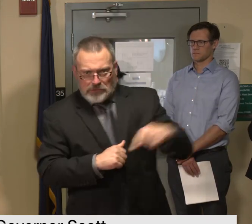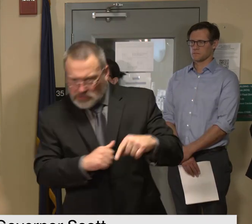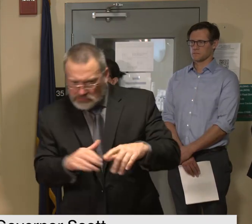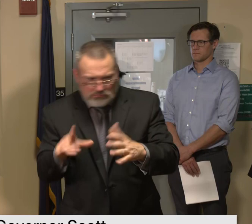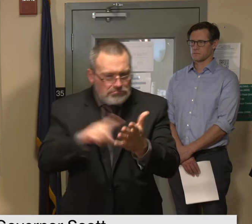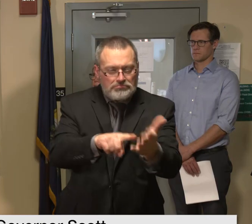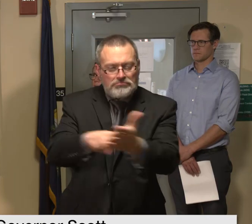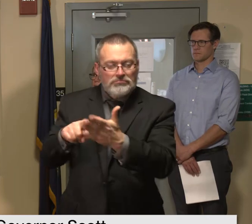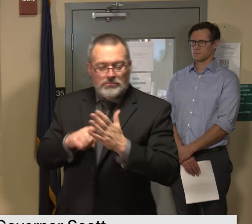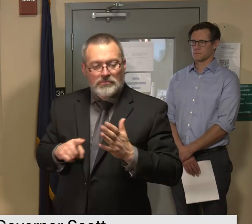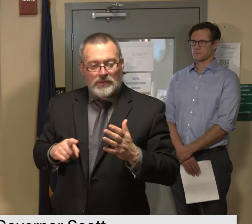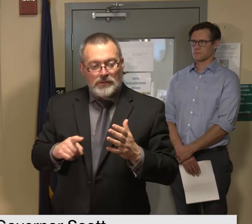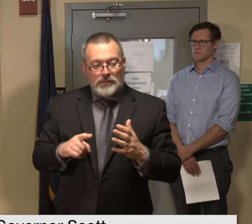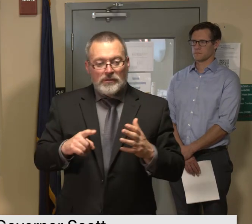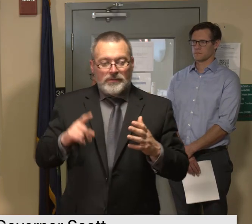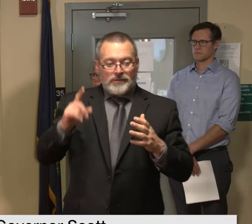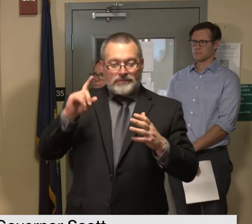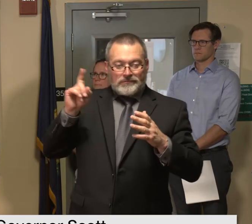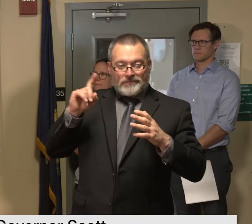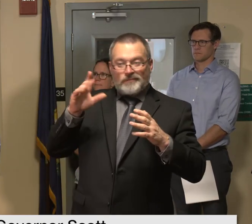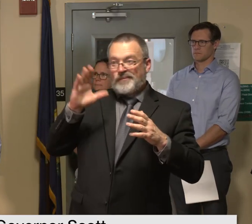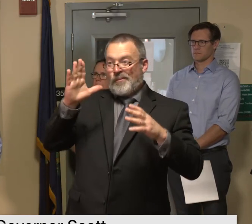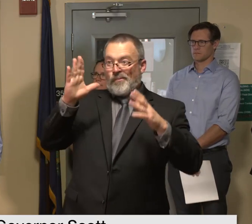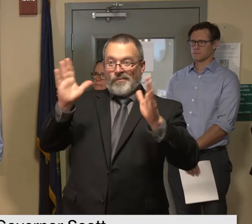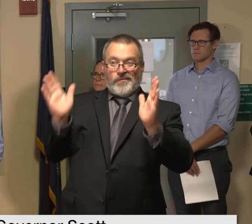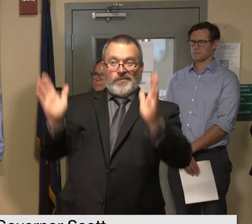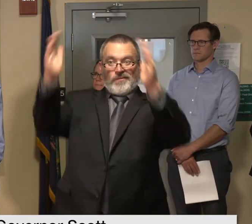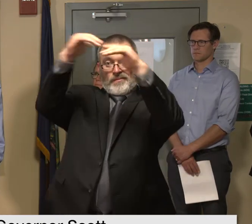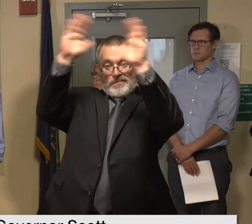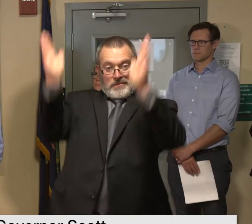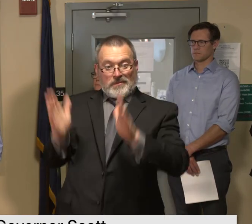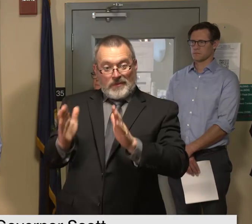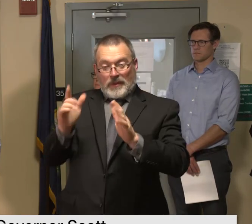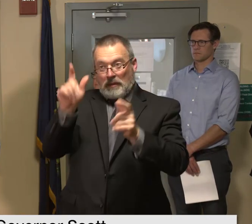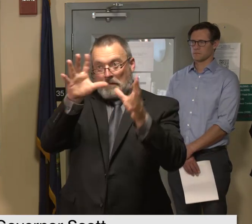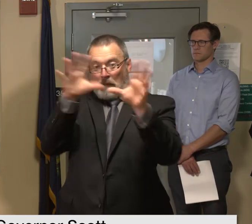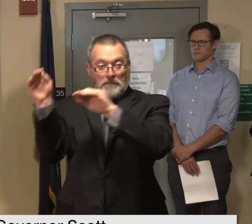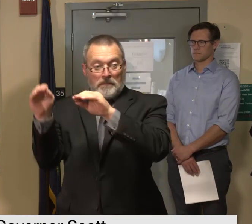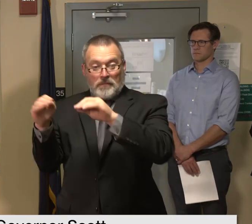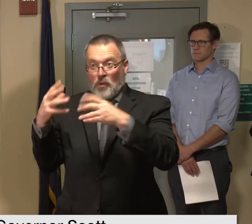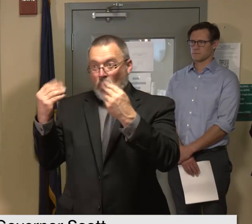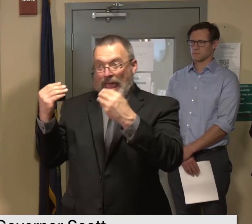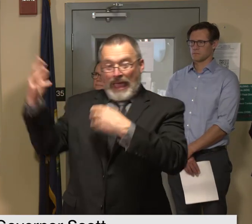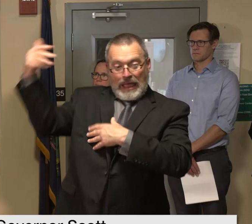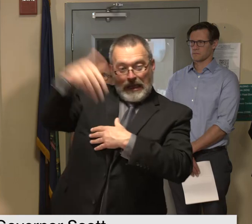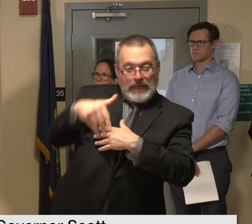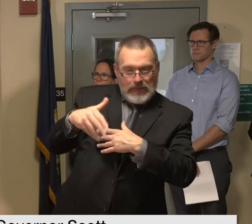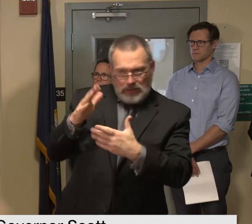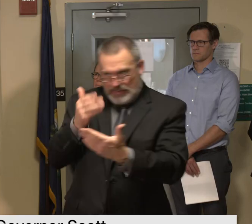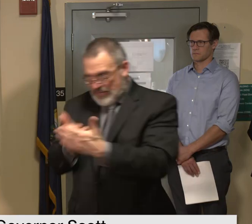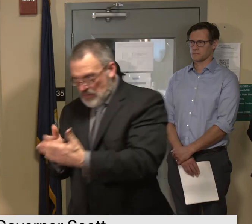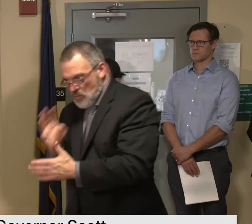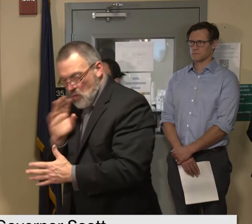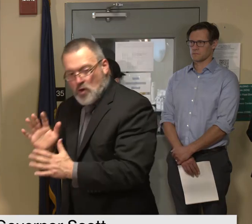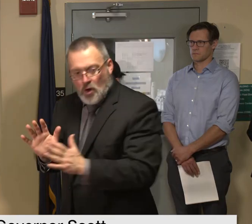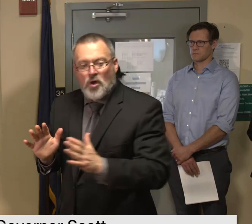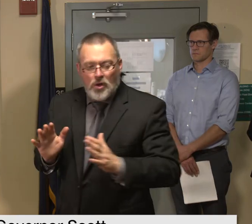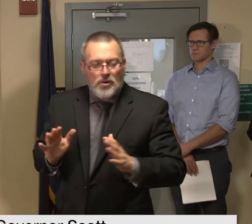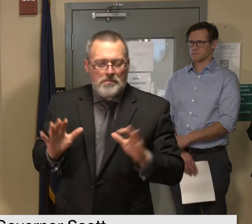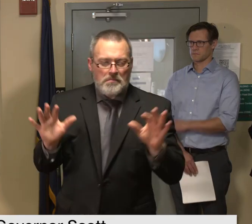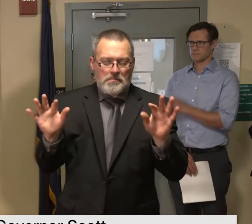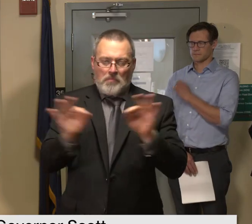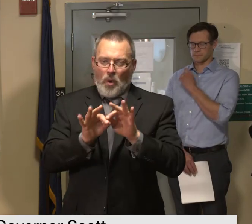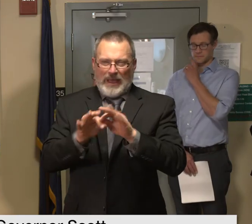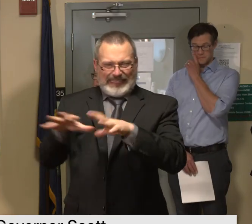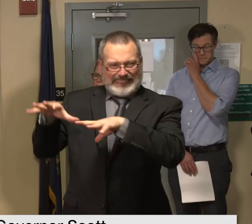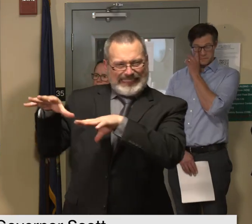equipment have gotten wet or are in or near water turn off the power if it's